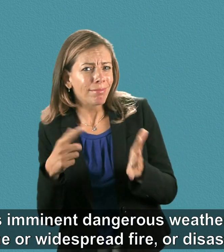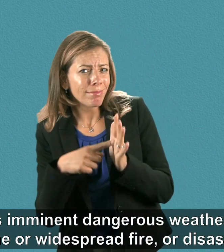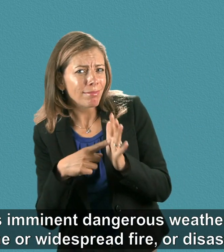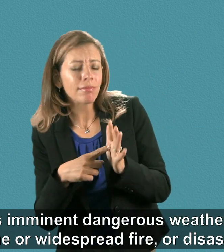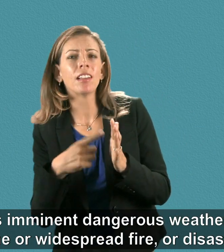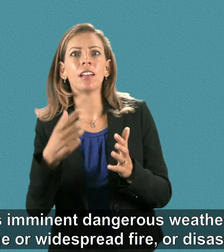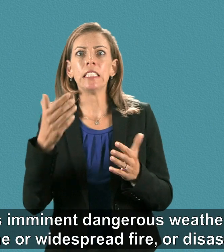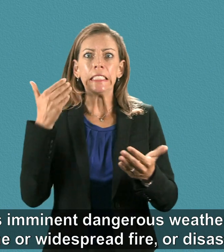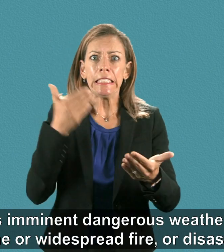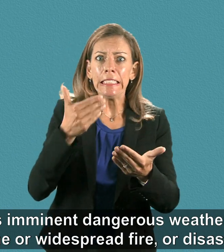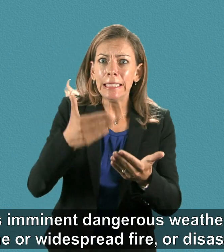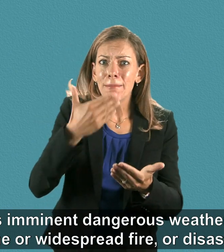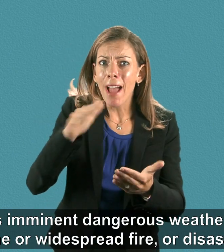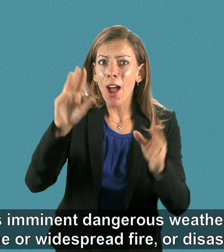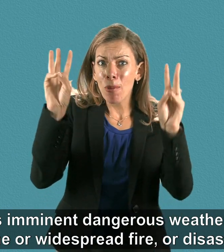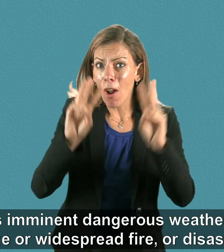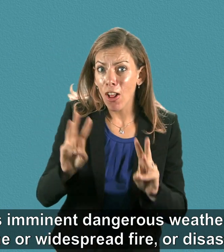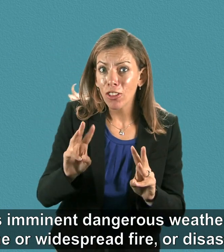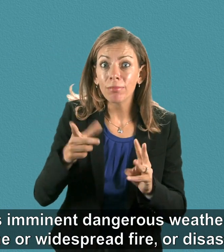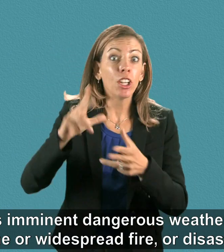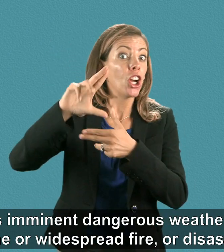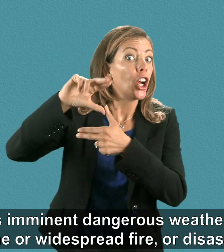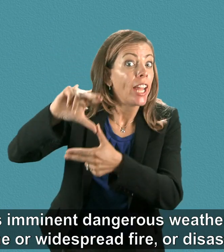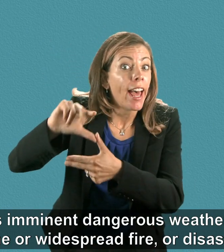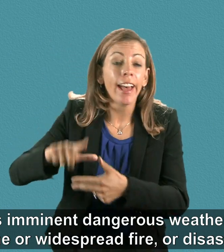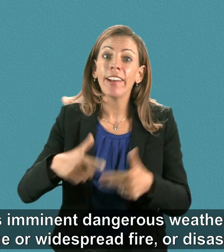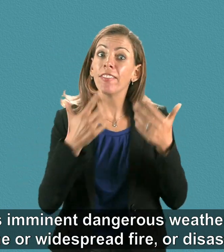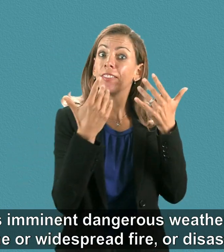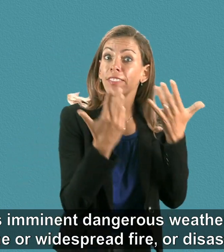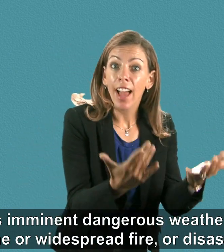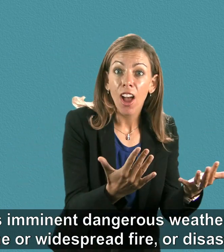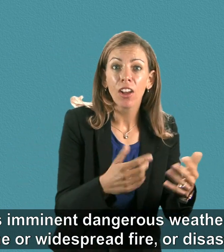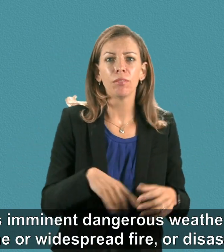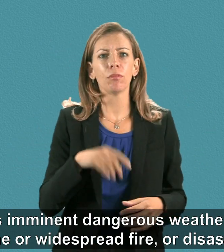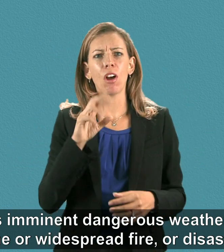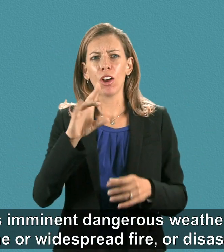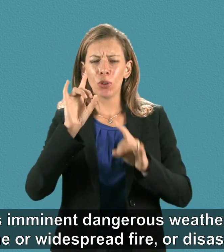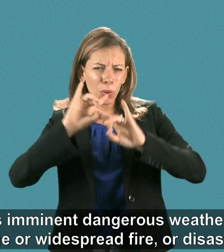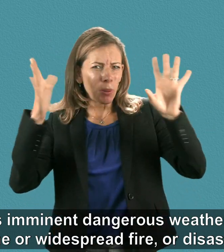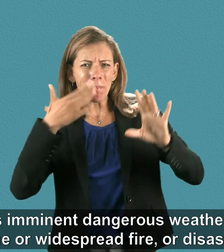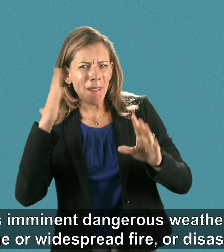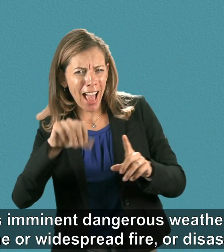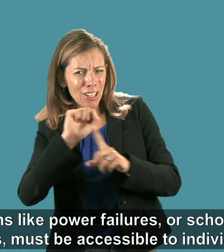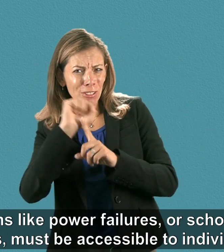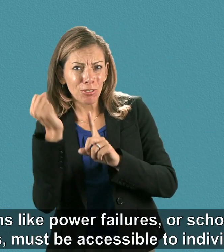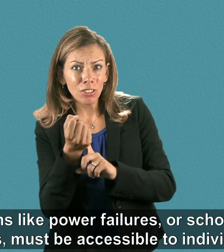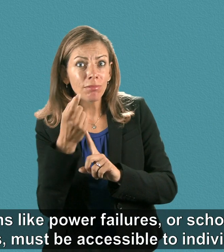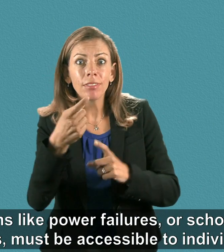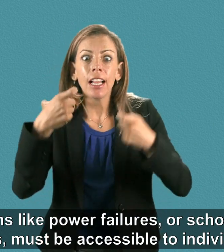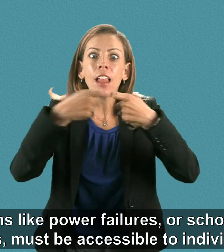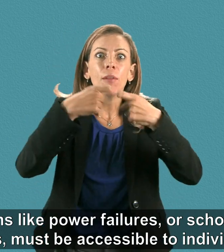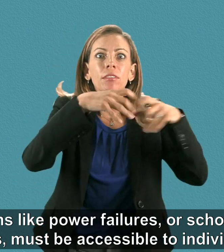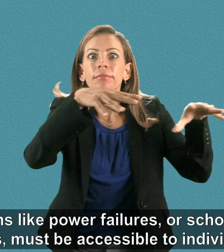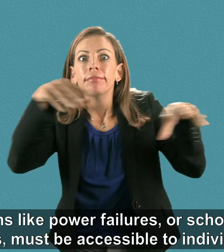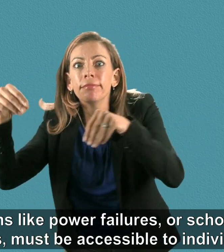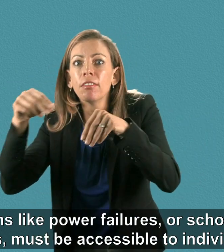like a hurricane or widespread fire, or disastrous situations like power failures